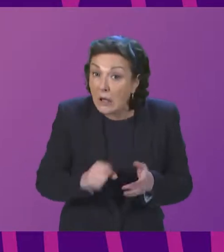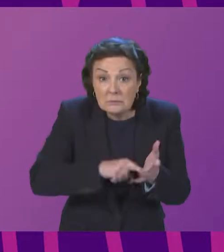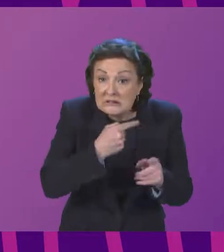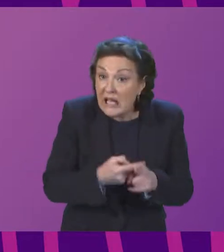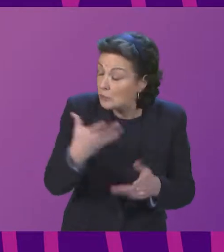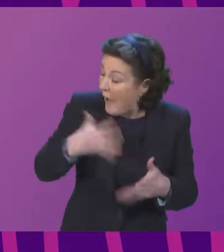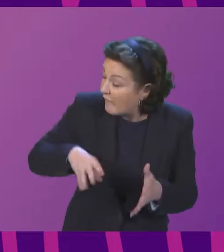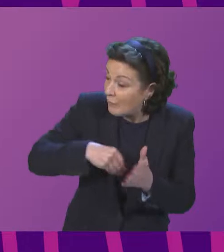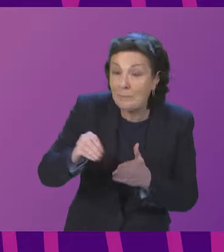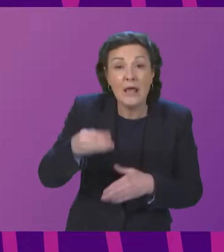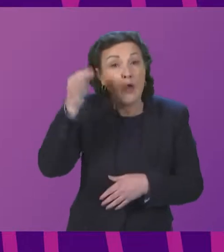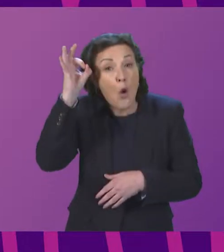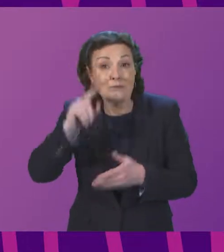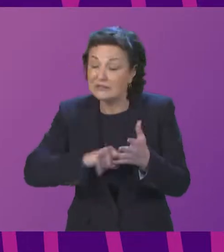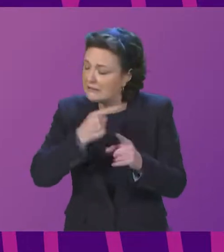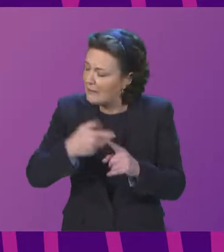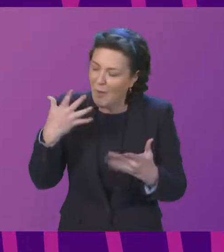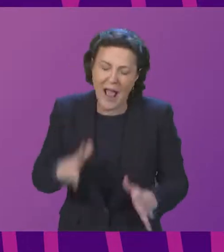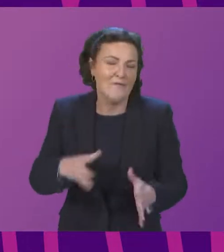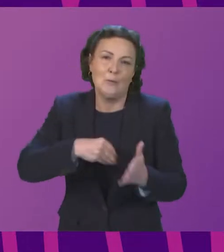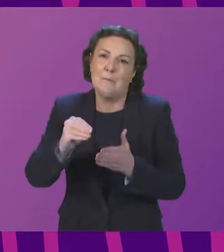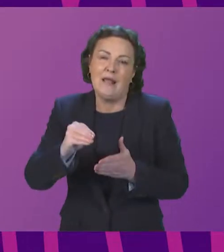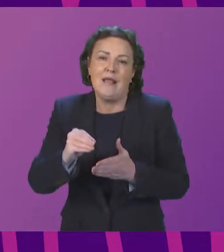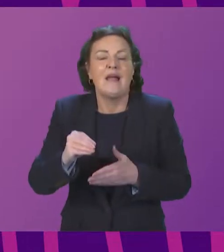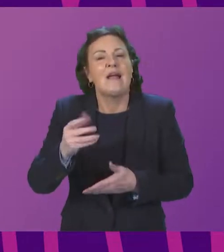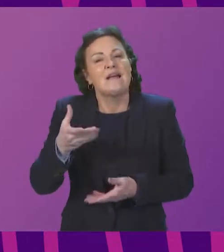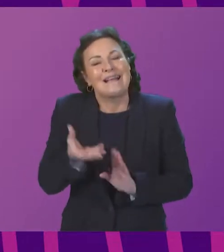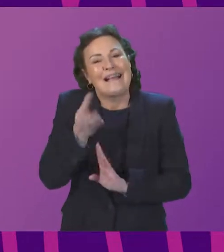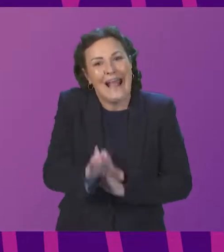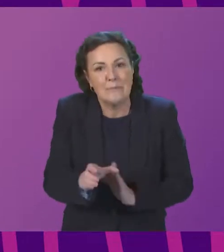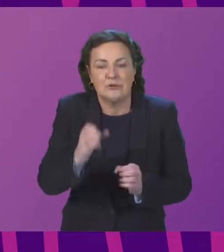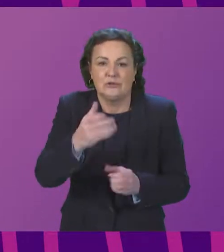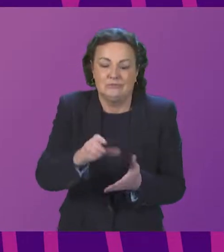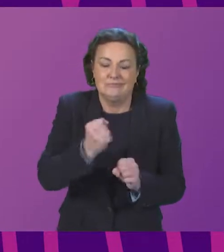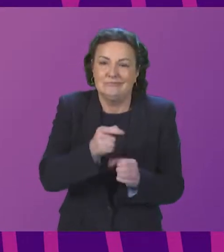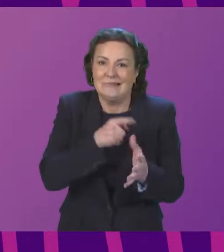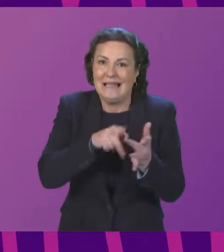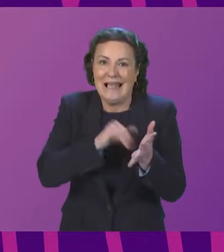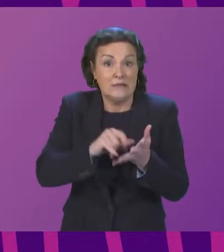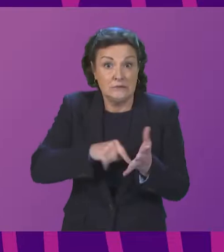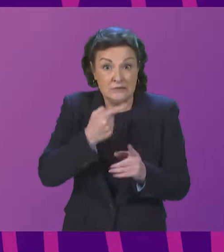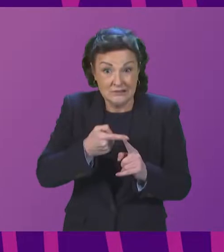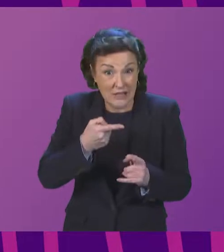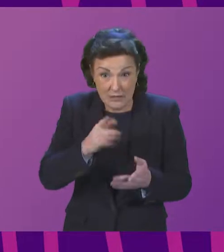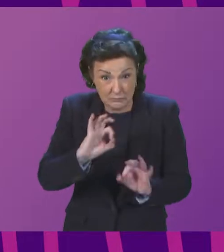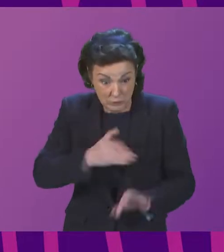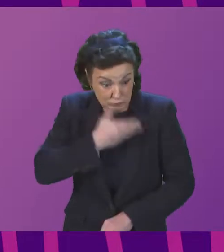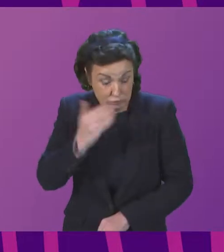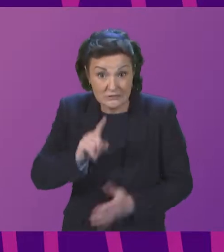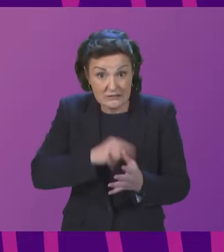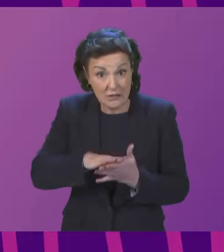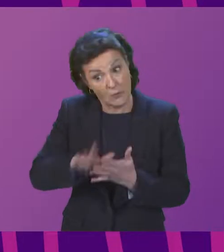no capital gains tax in relation to growing timber. In their brochures, these investment companies talk about